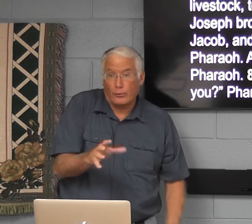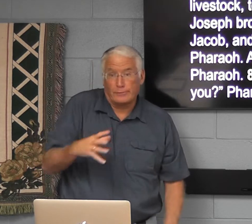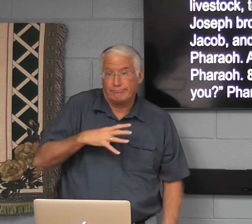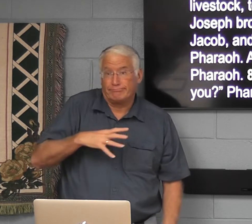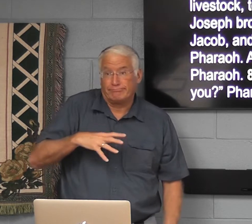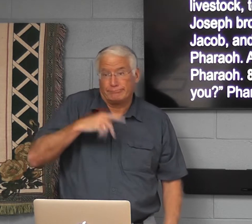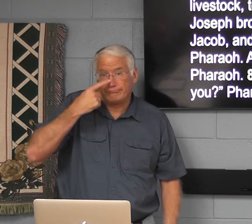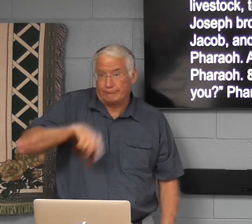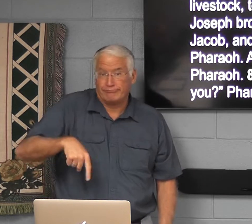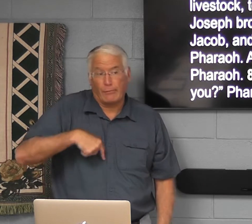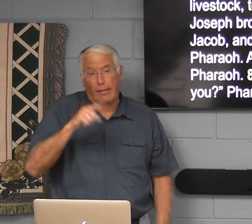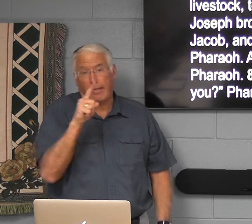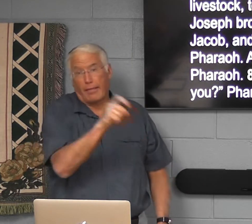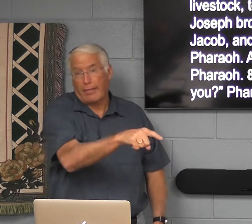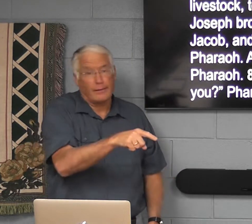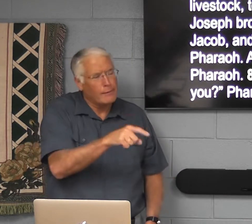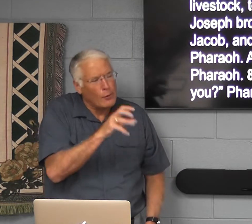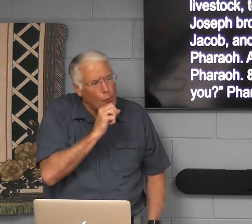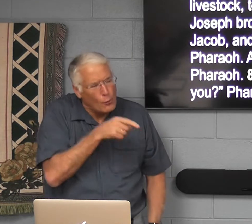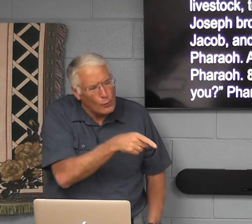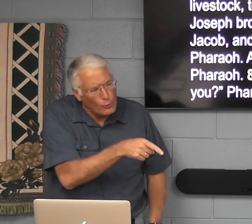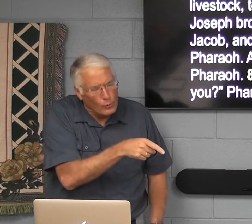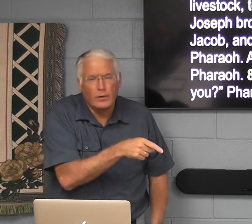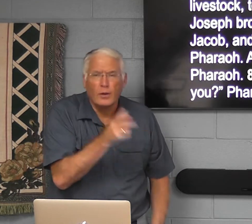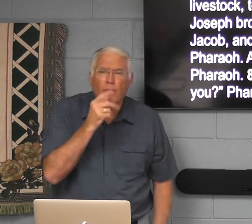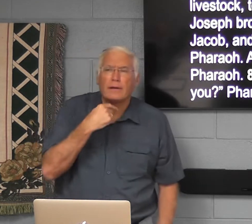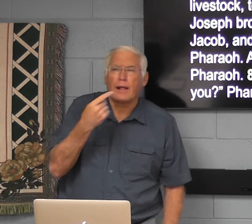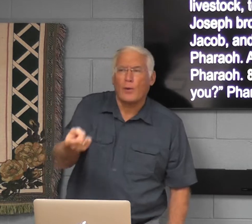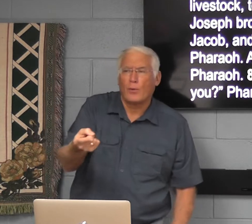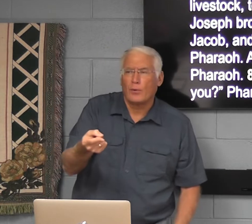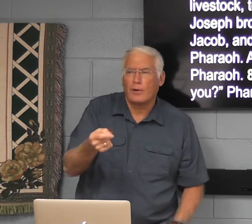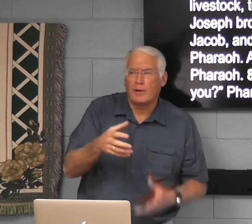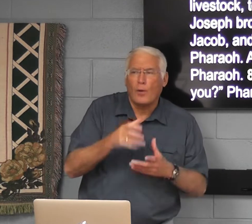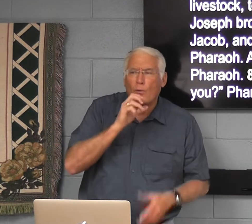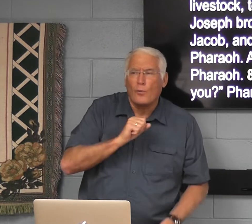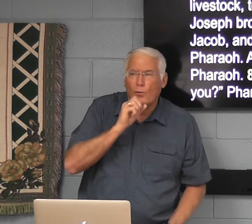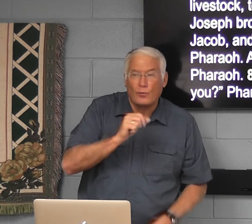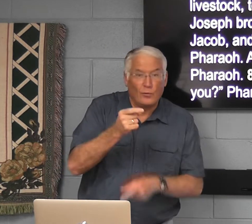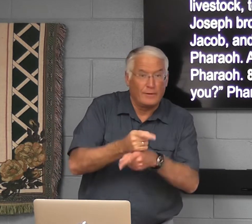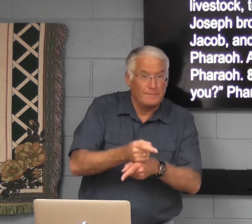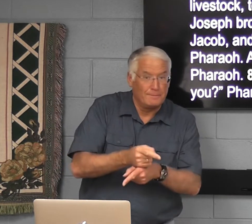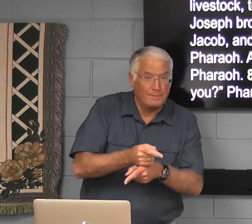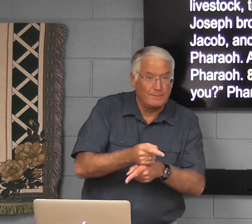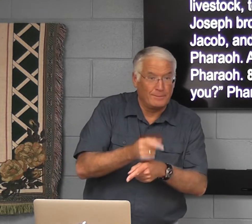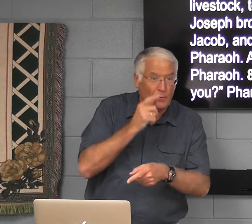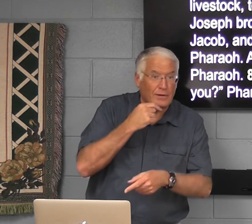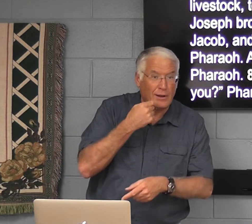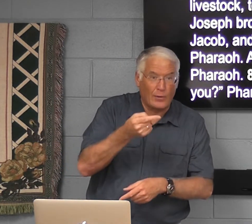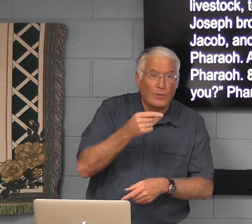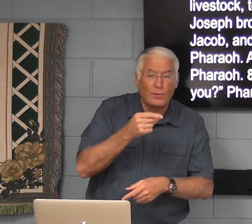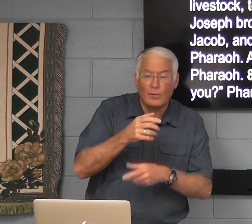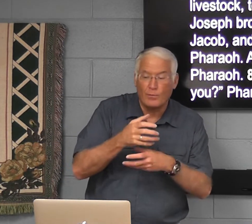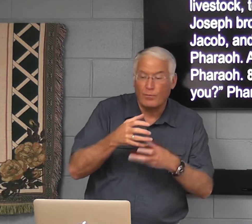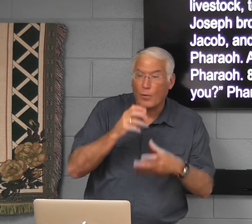we don't care. You know, ask how old are you. You don't tell them how old you are, right?